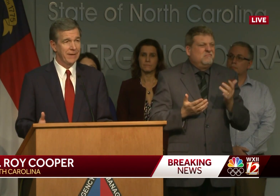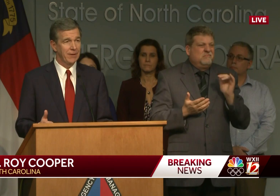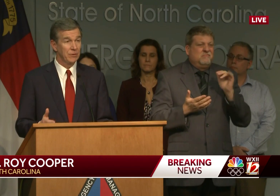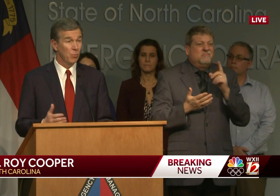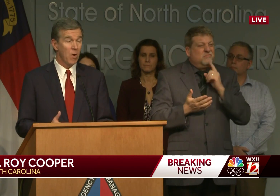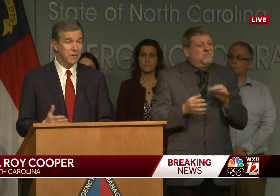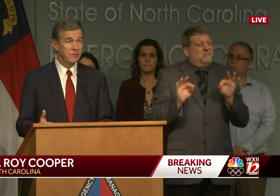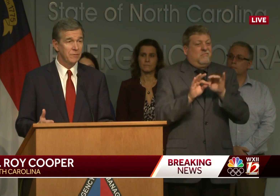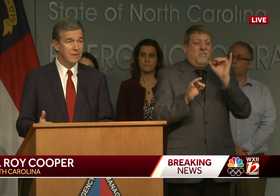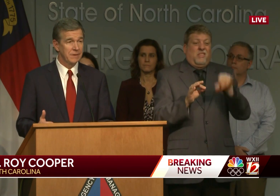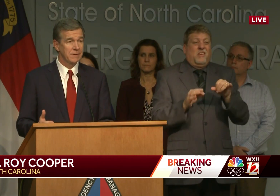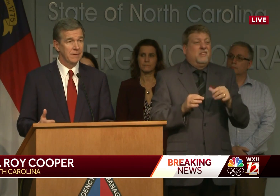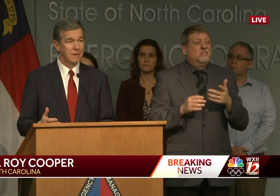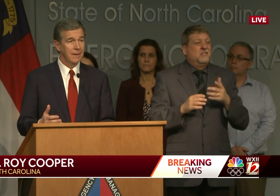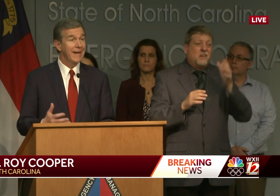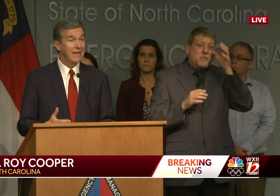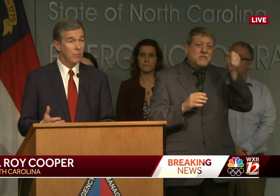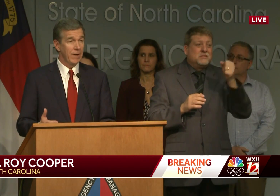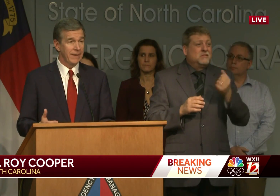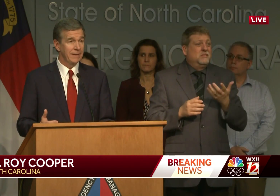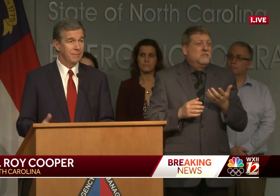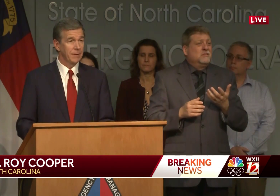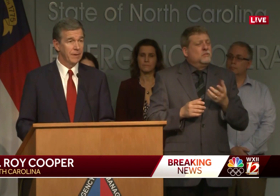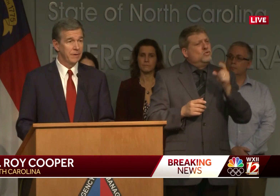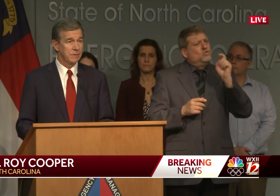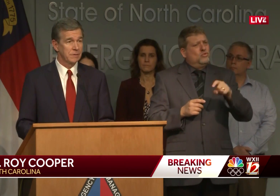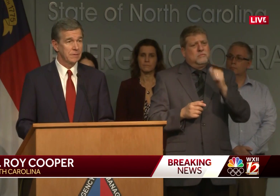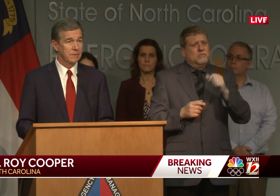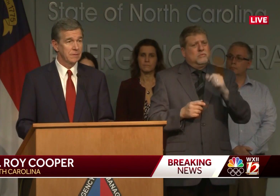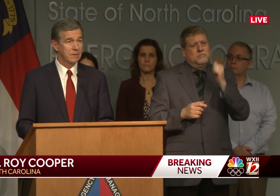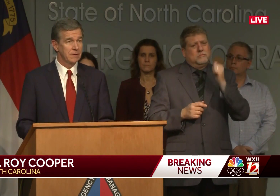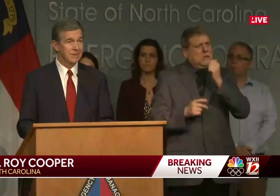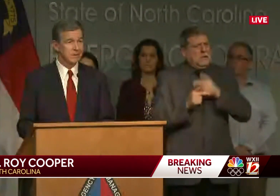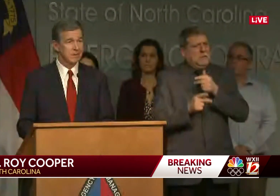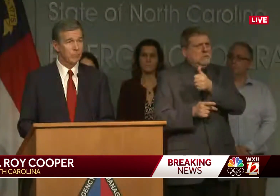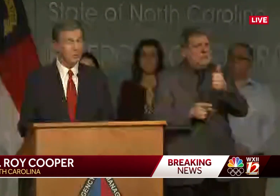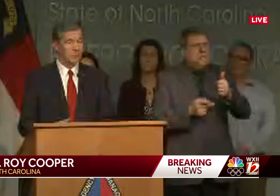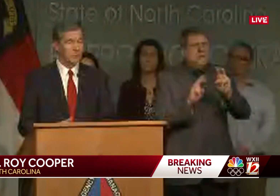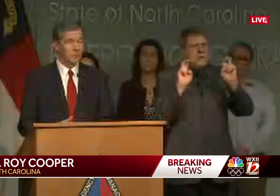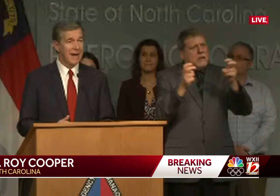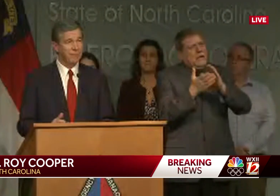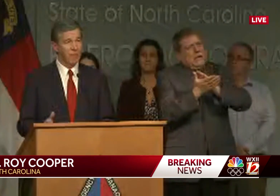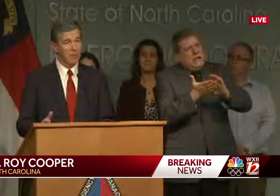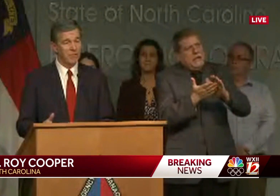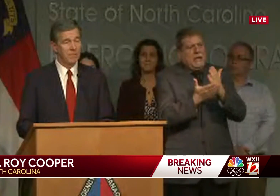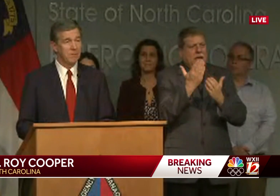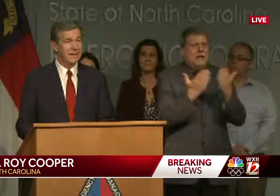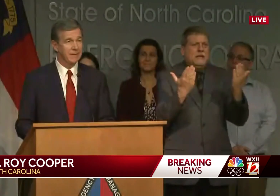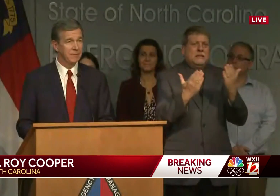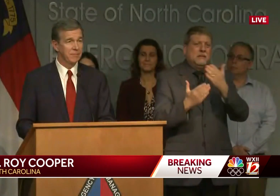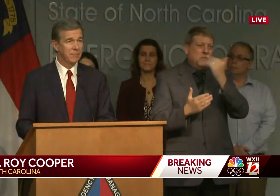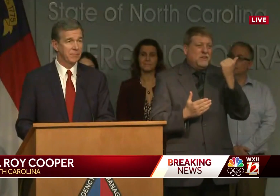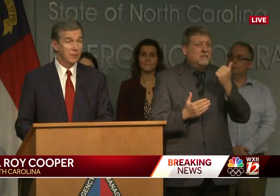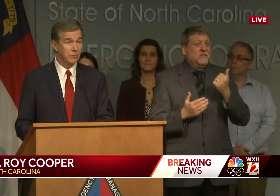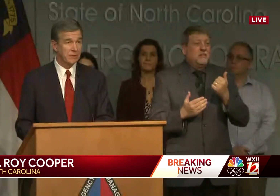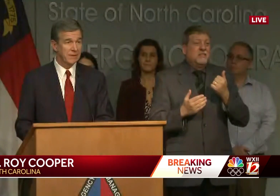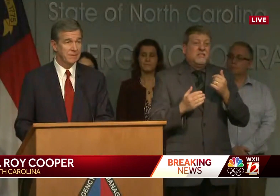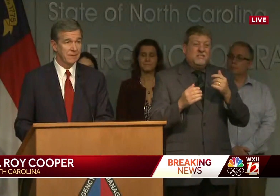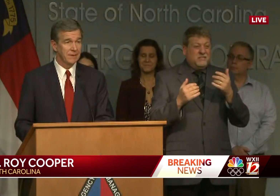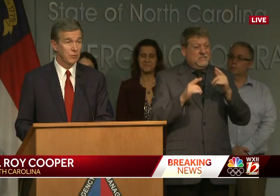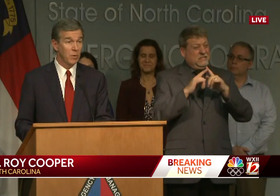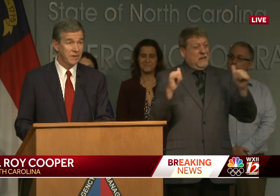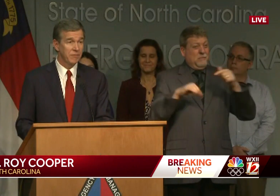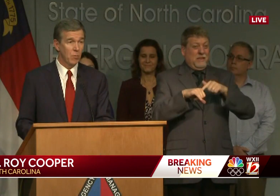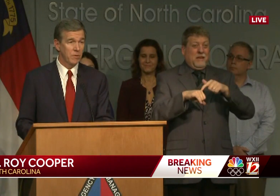care now. You want to do this anyway because we're not far from the peak of flu